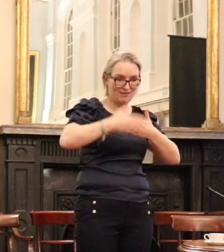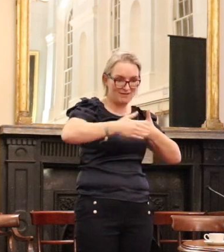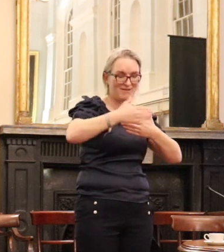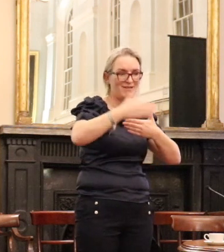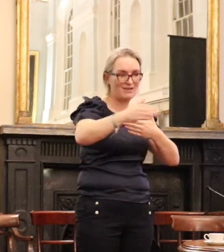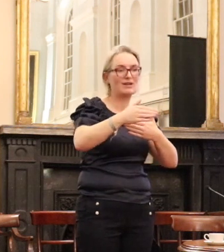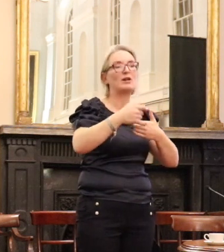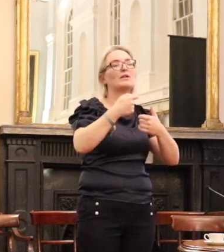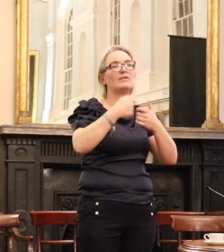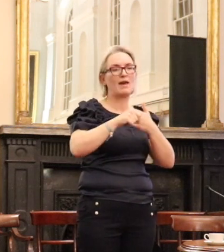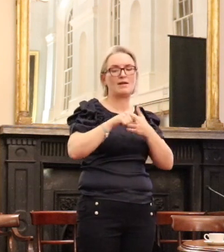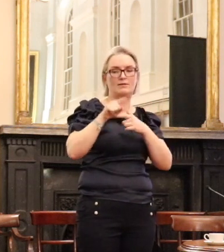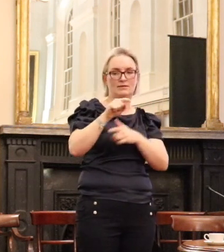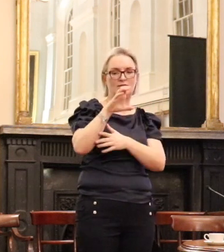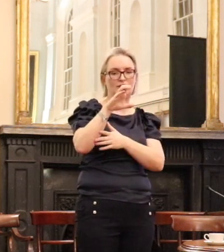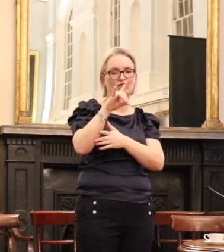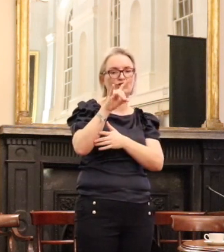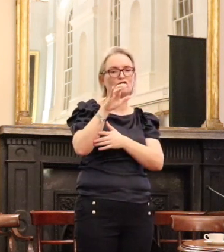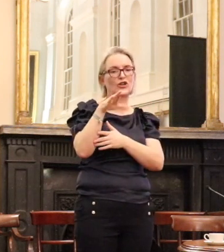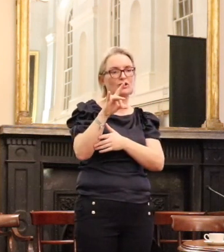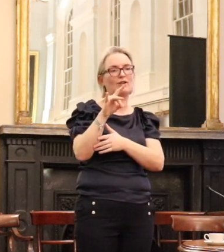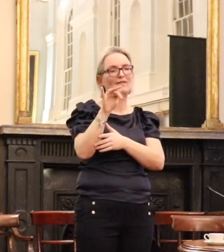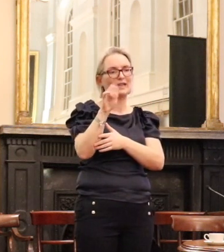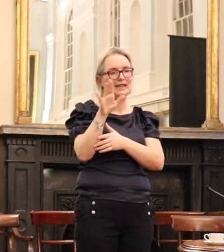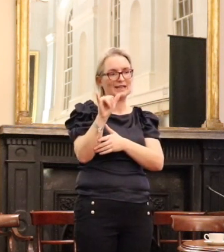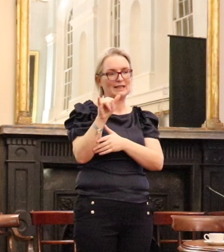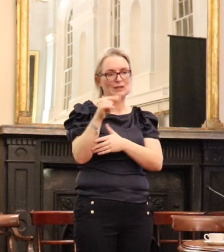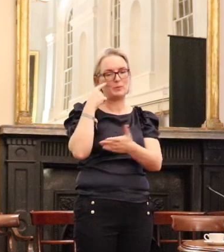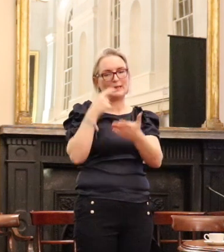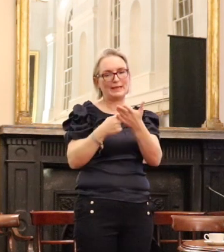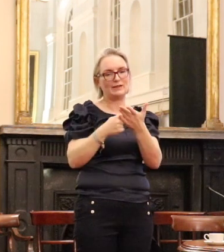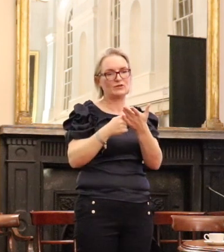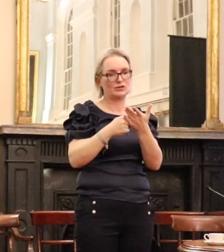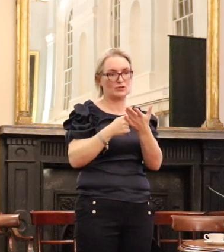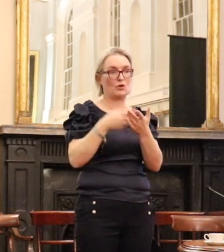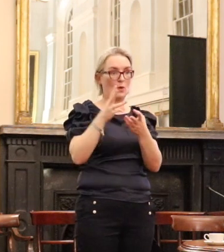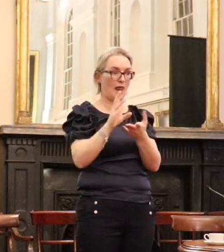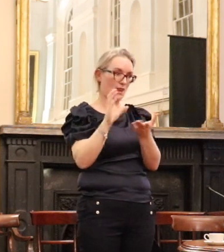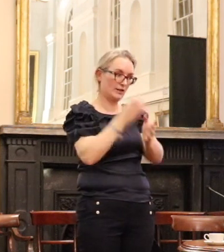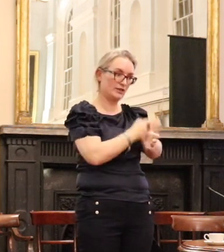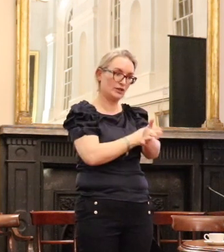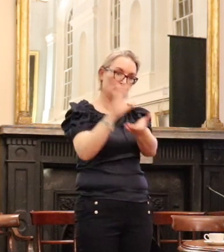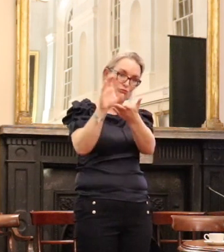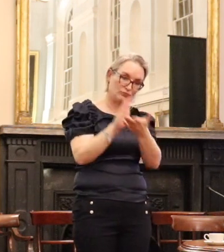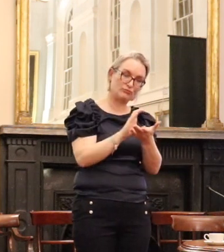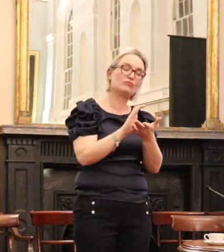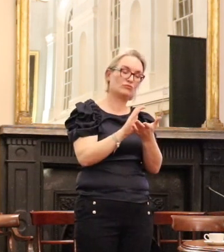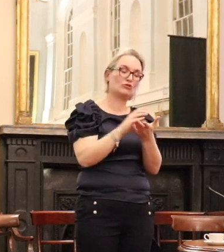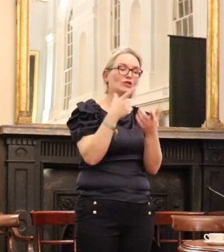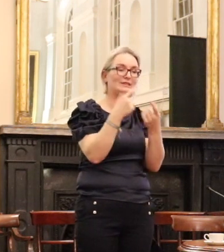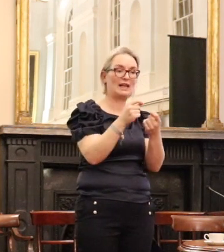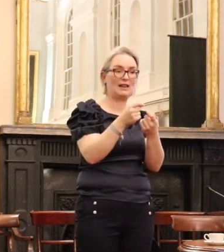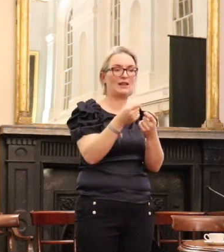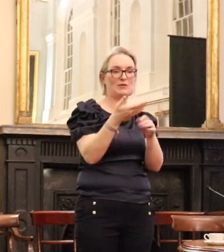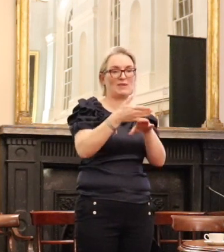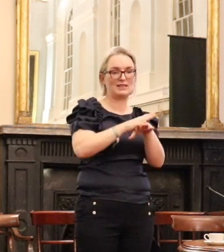had a belief in ungiving while living. And in fact, for a couple of years before he died, the funding ceased across the